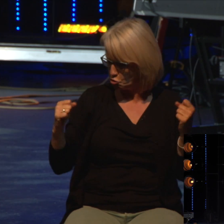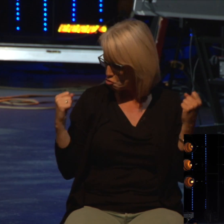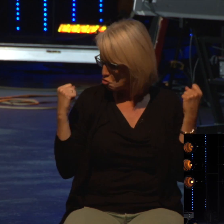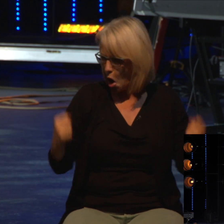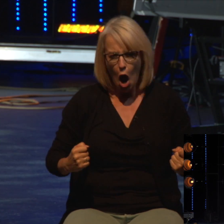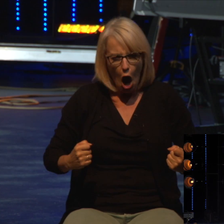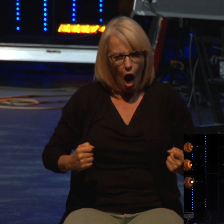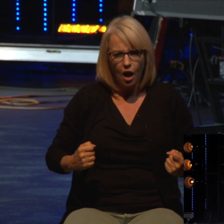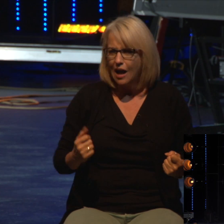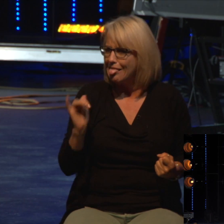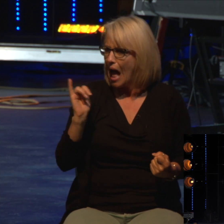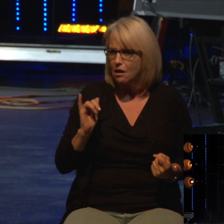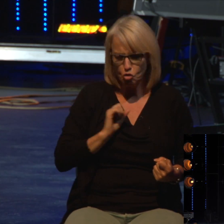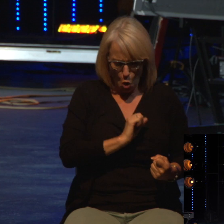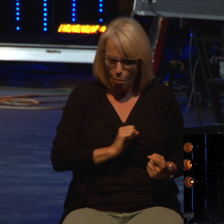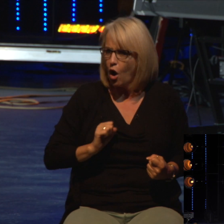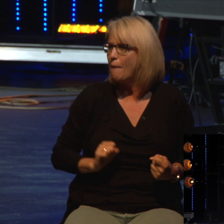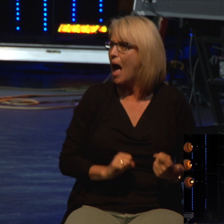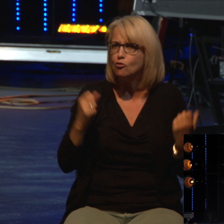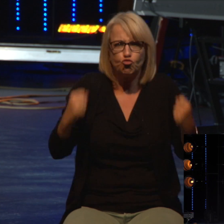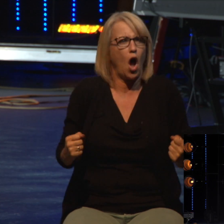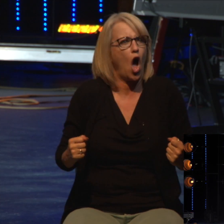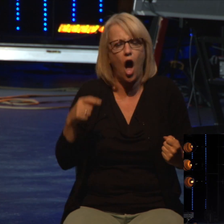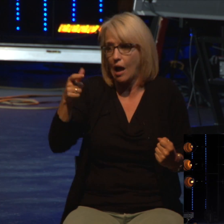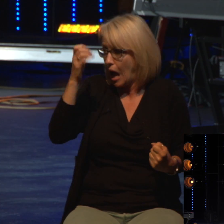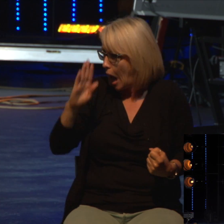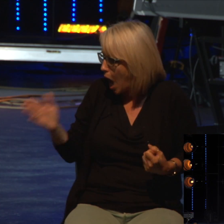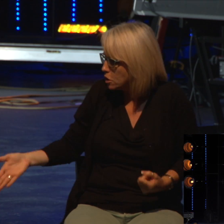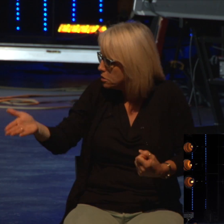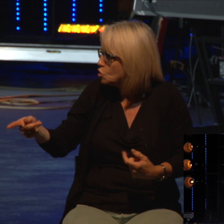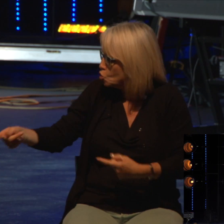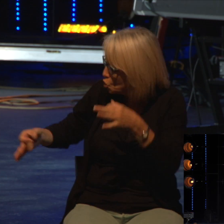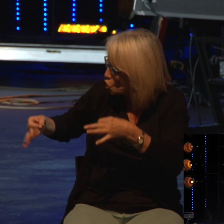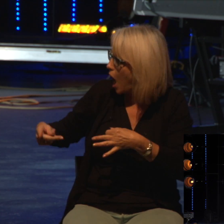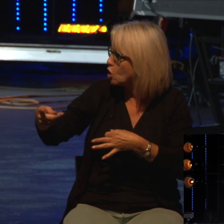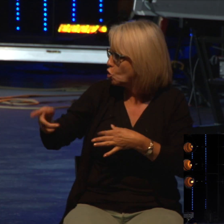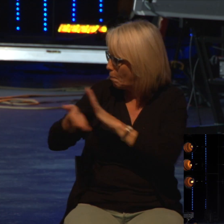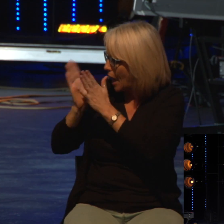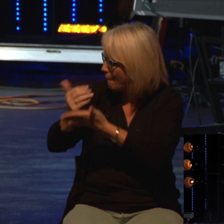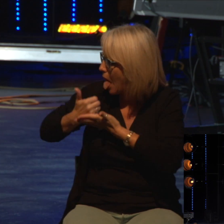raised up Samson to be a judge in Israel and to help Israel. But Samson would get